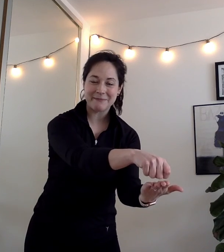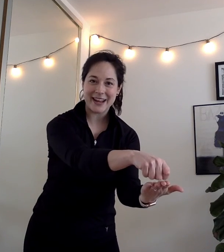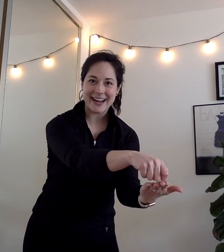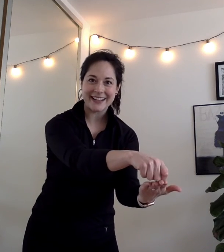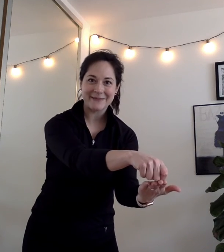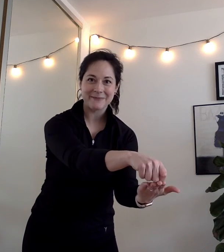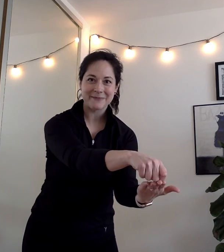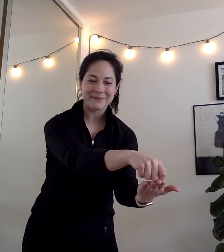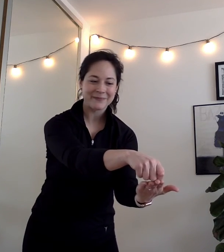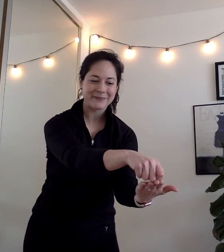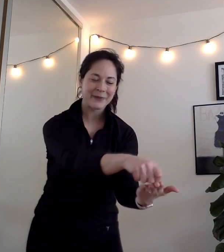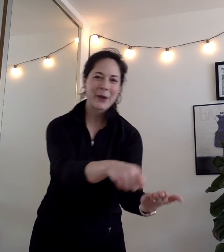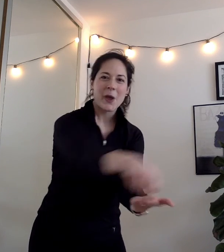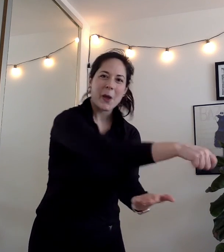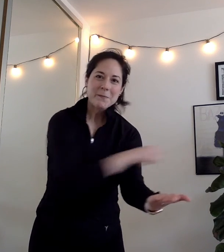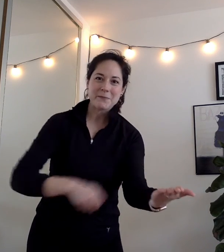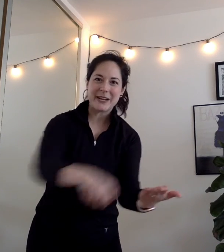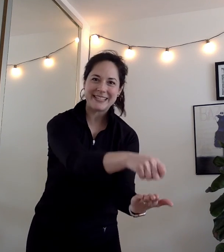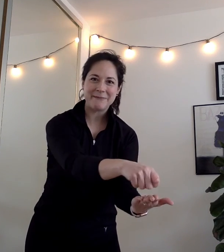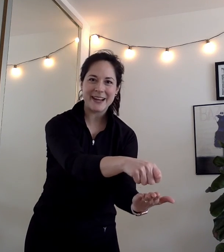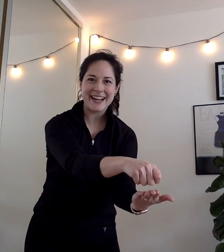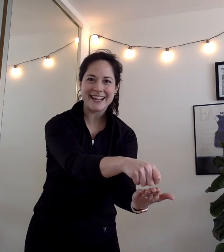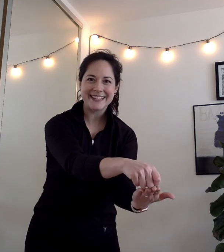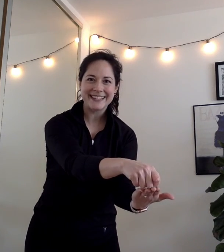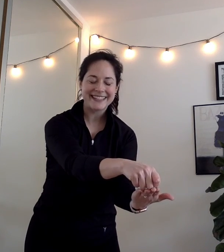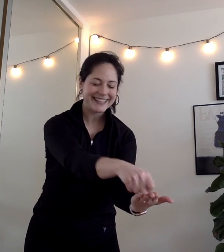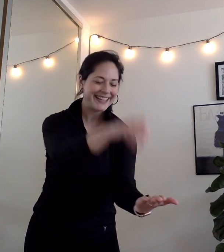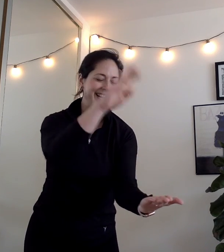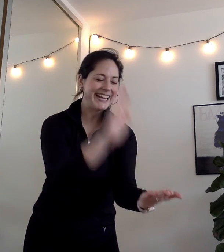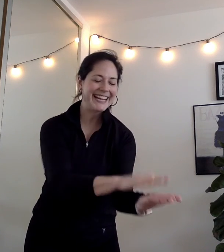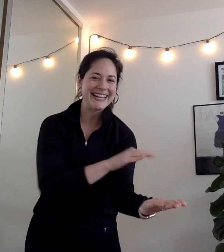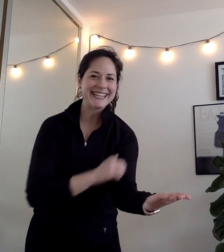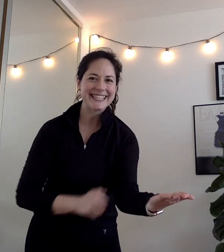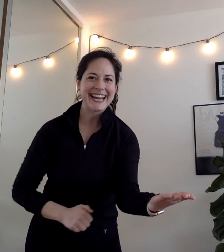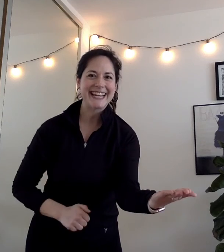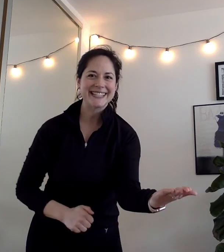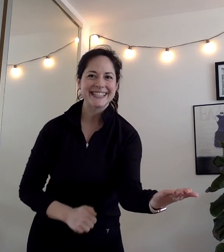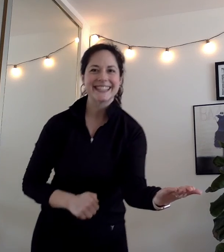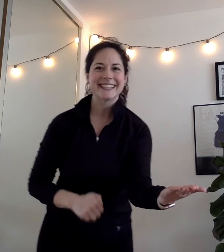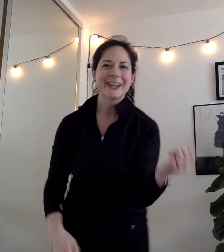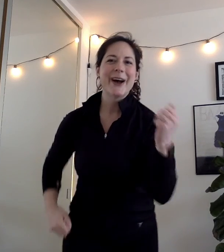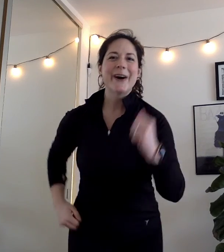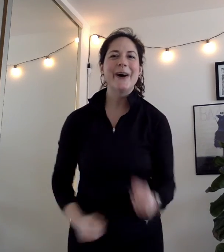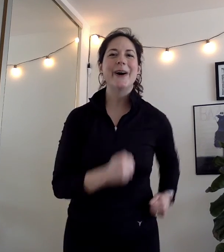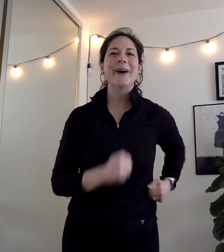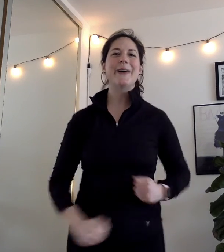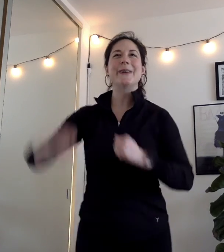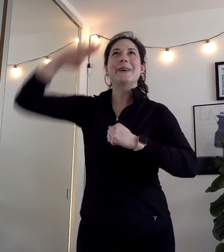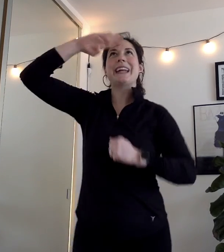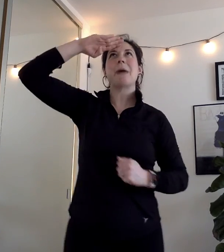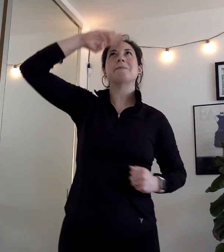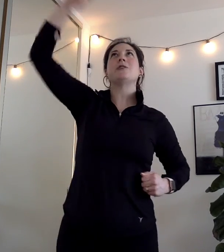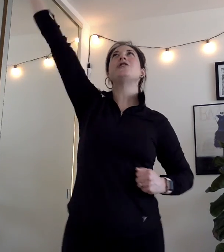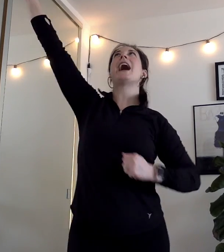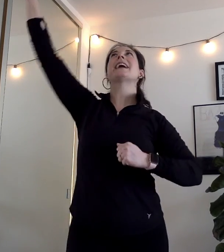man pizza man in his hands Oh Captain Jack